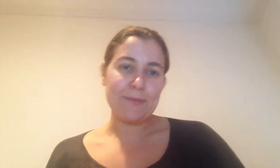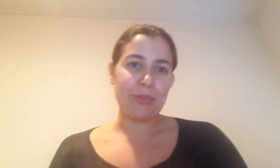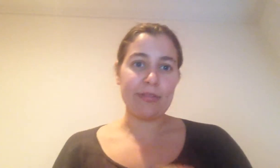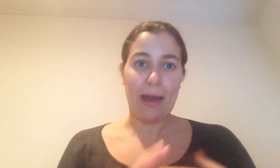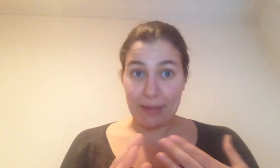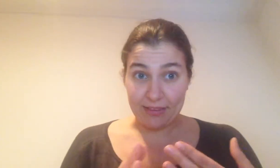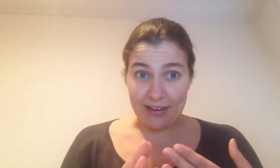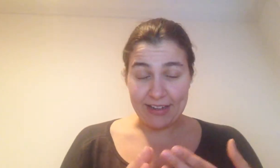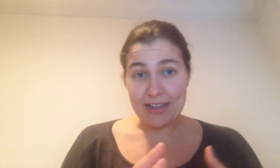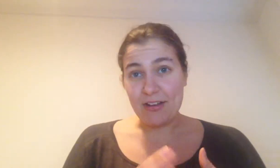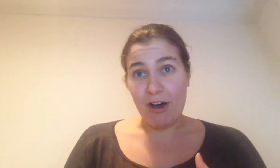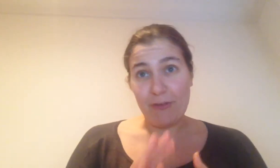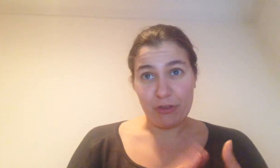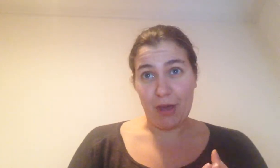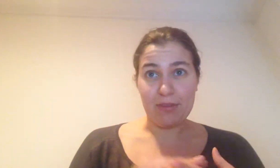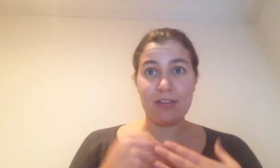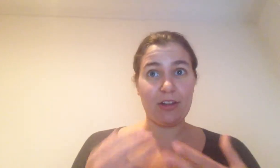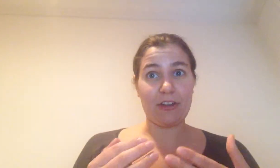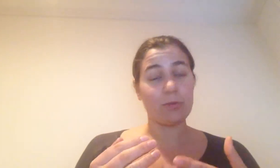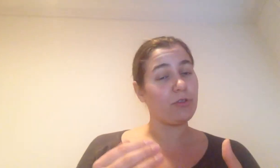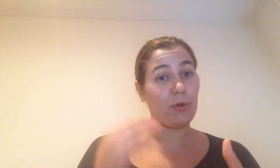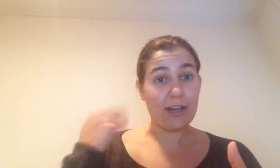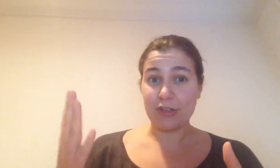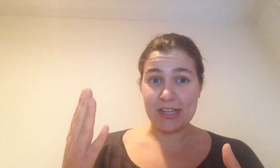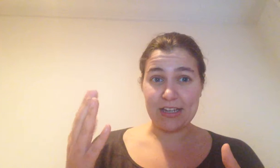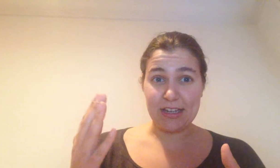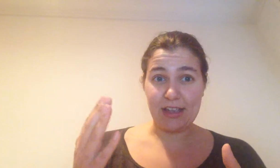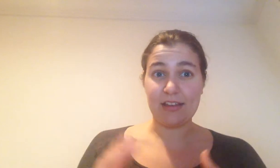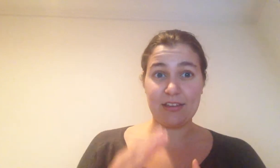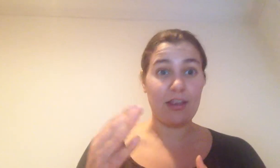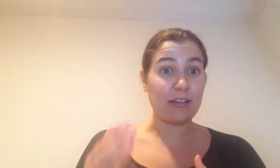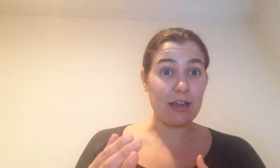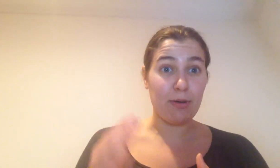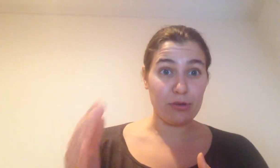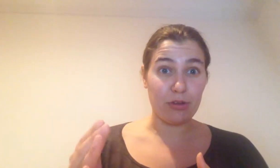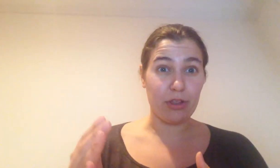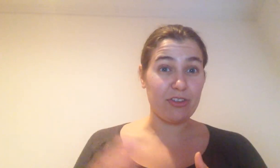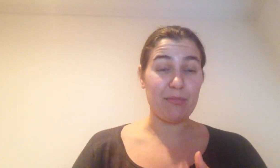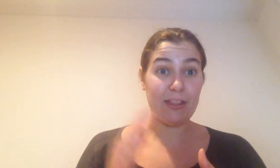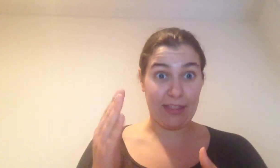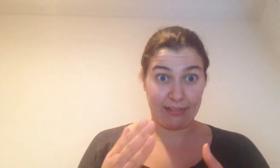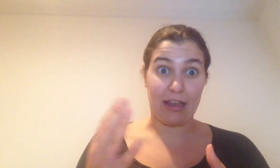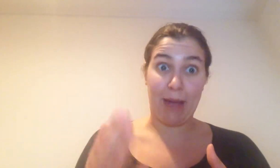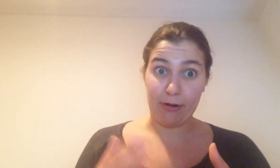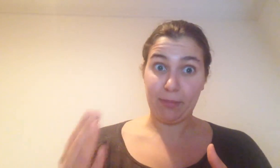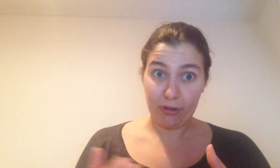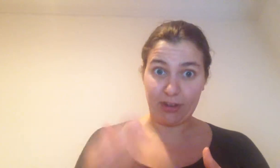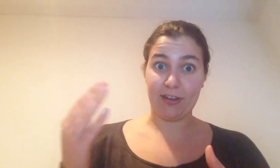That being said, oftentimes intellectuals who are interested in studying post-colonialism and things like power, politics,